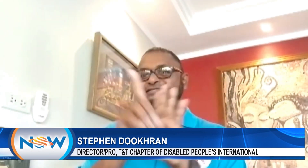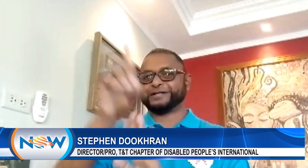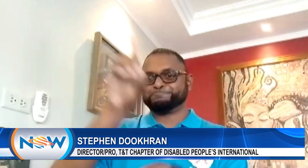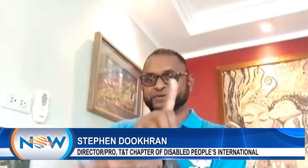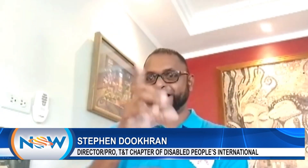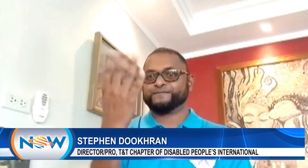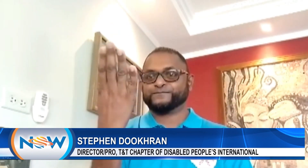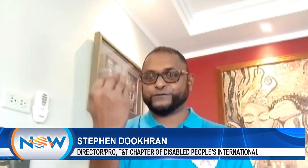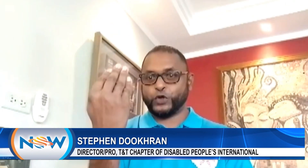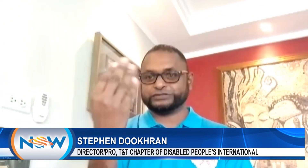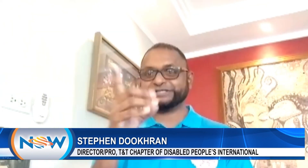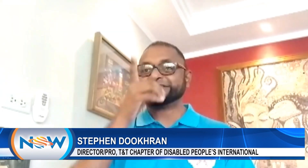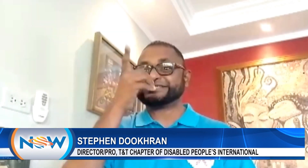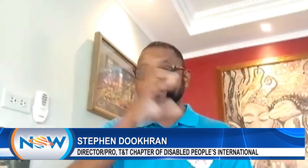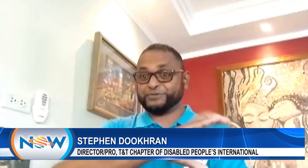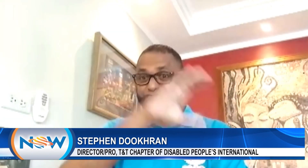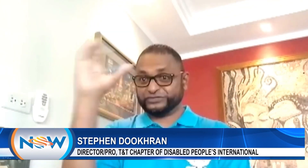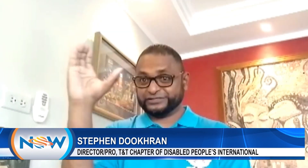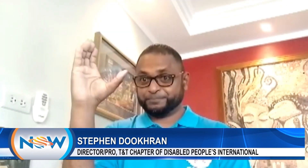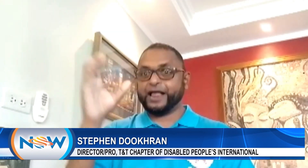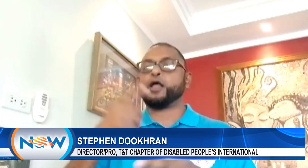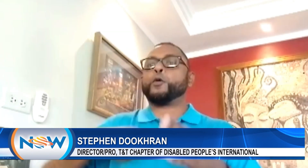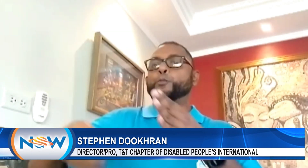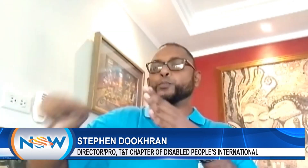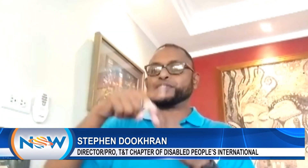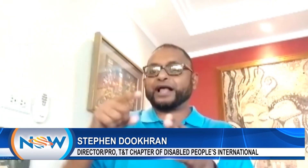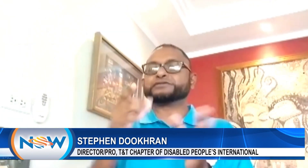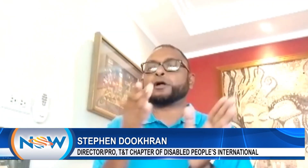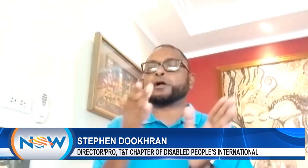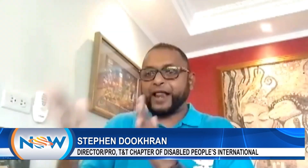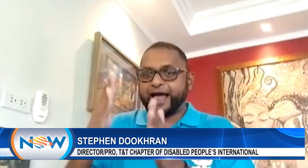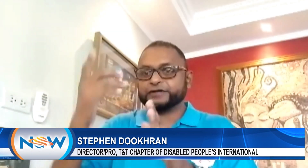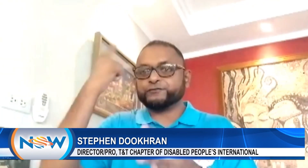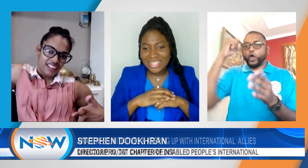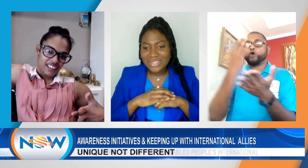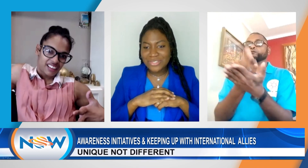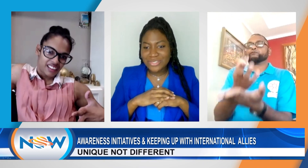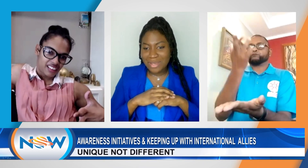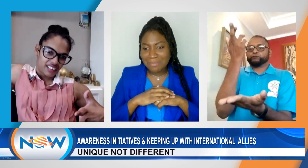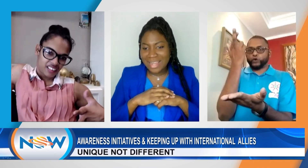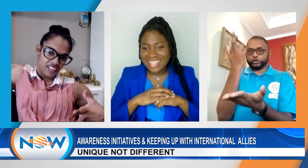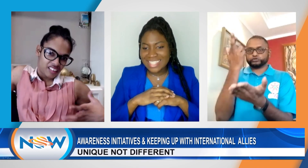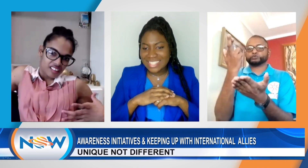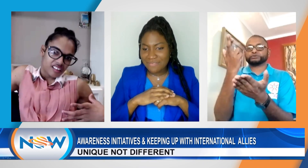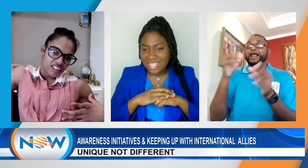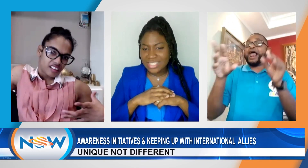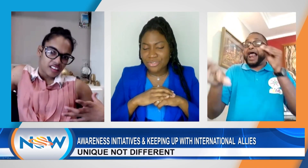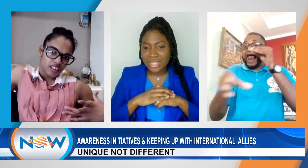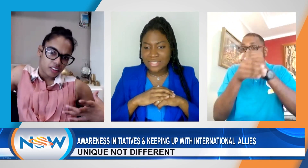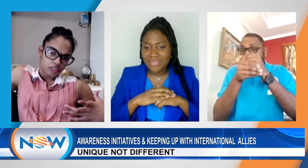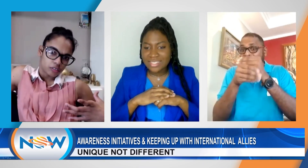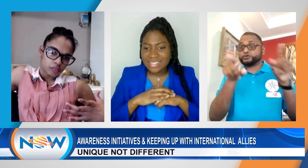And fourth, in December the 14th, we have a Christmas dinner. You know, so we are planning these events to raise funds.